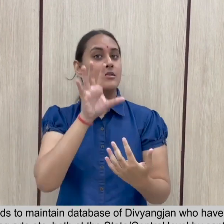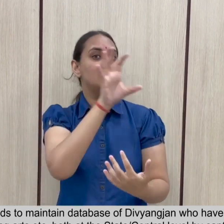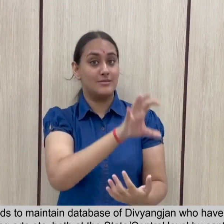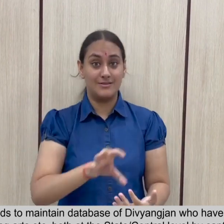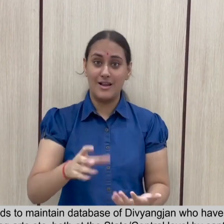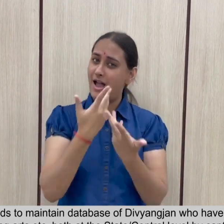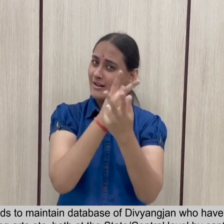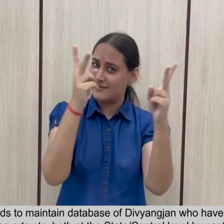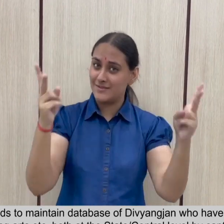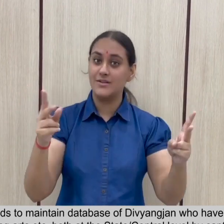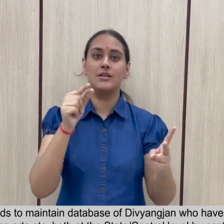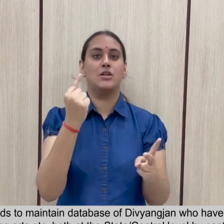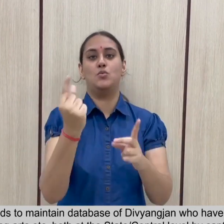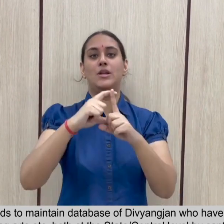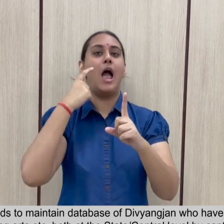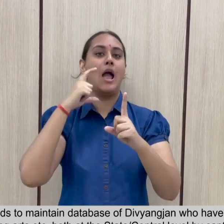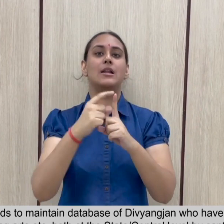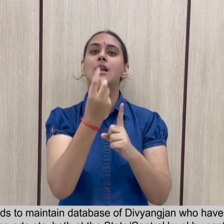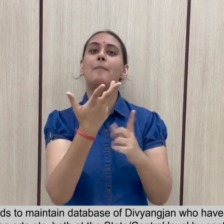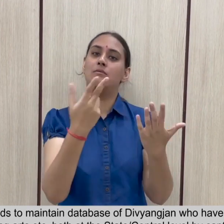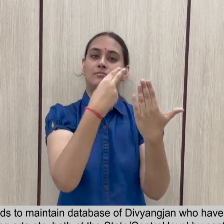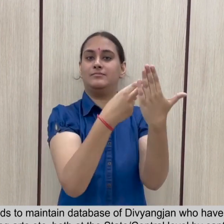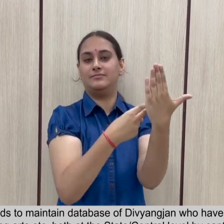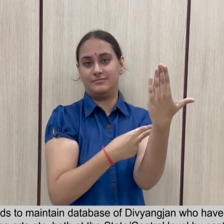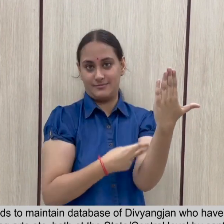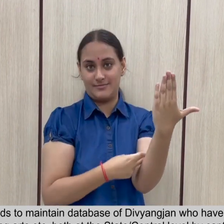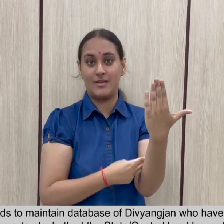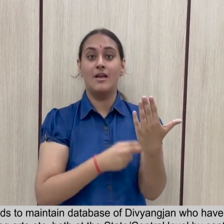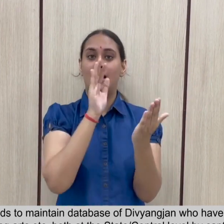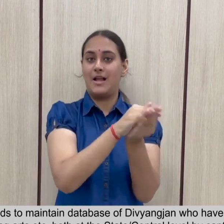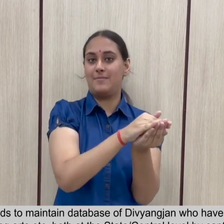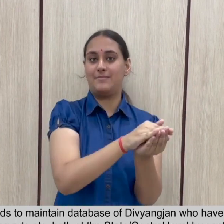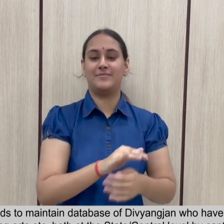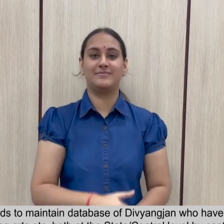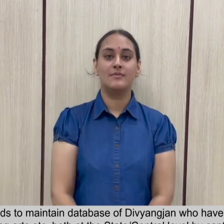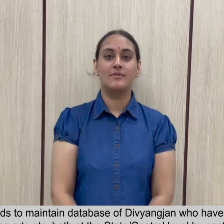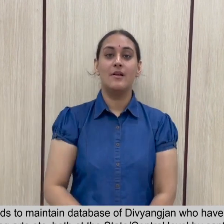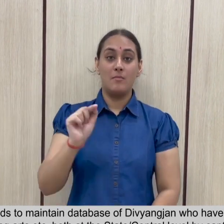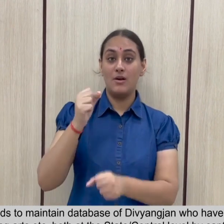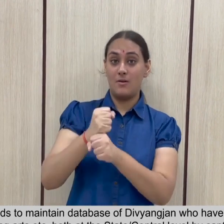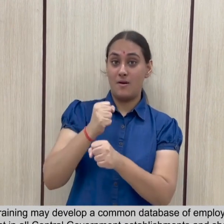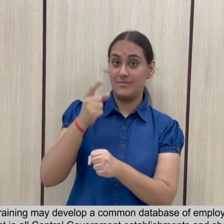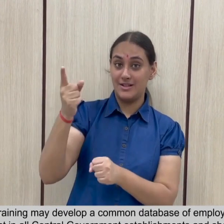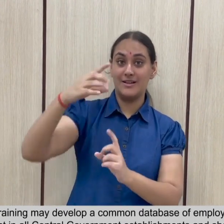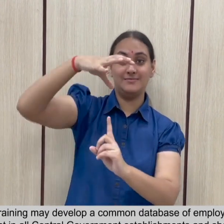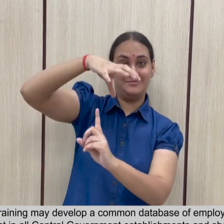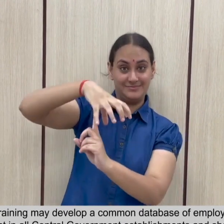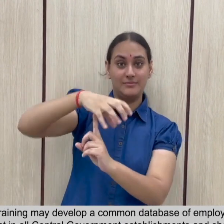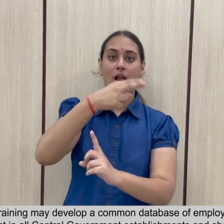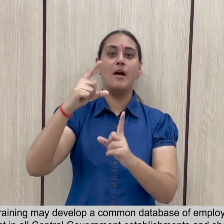literature, performing arts, etc. both at the state and central level by capturing their UDID number. 19.1